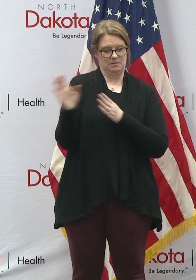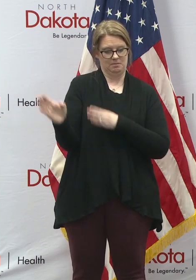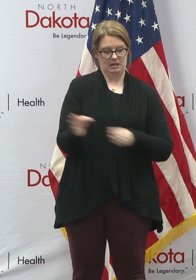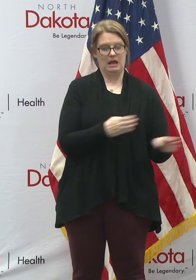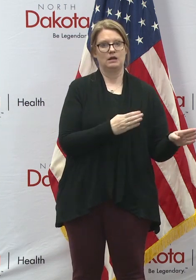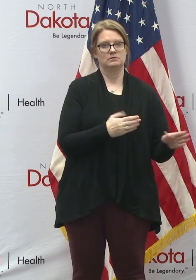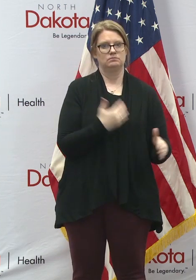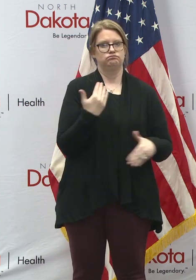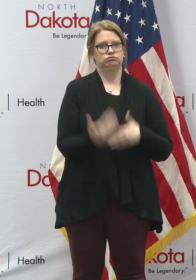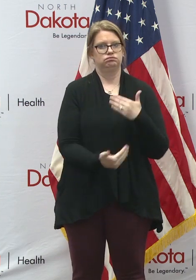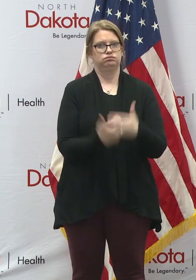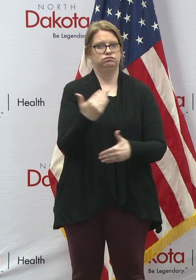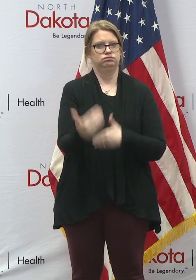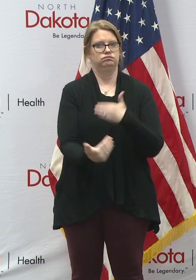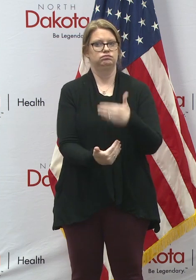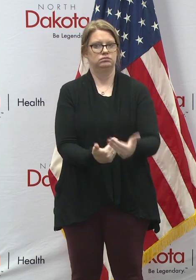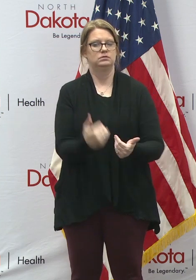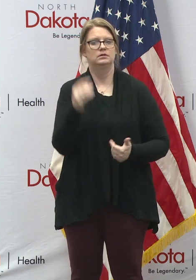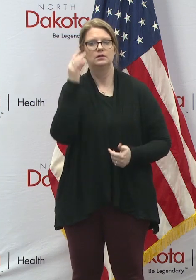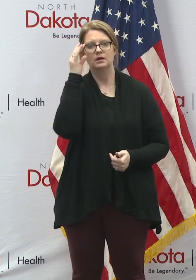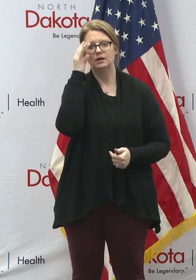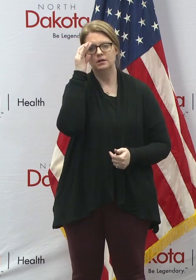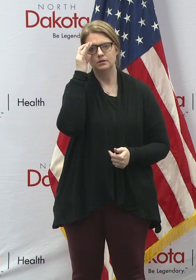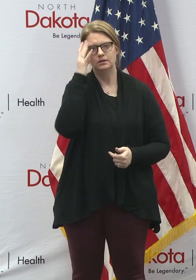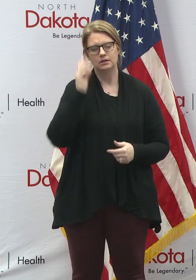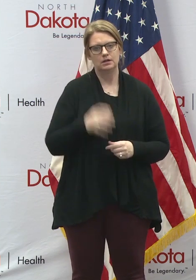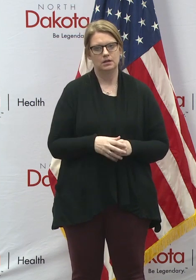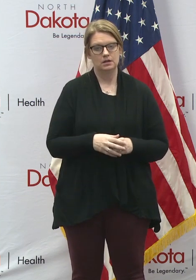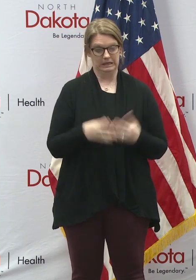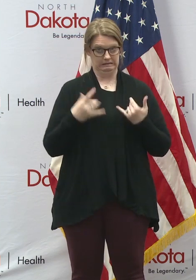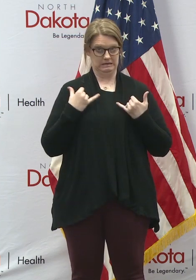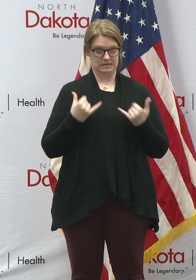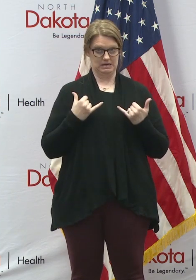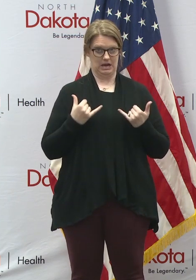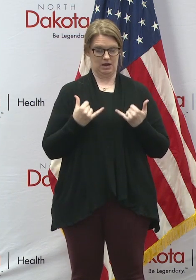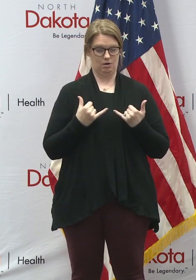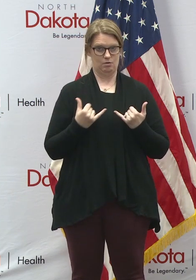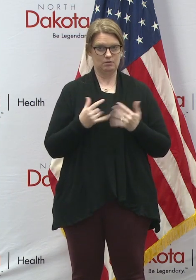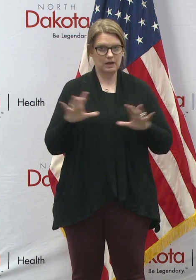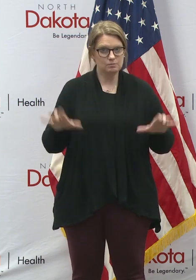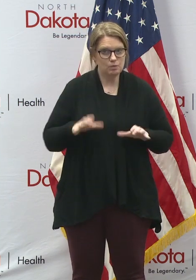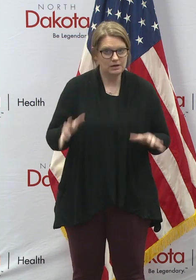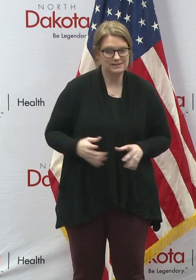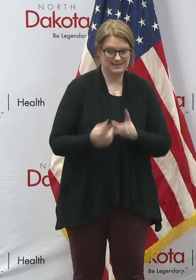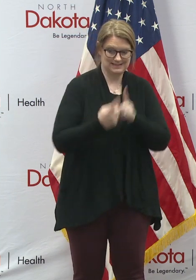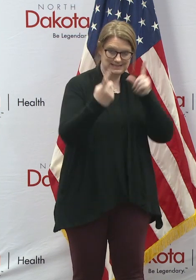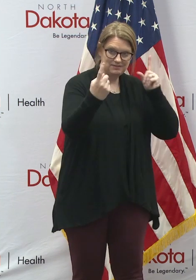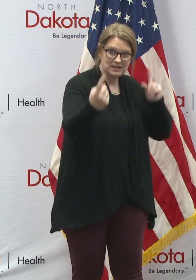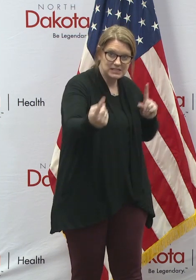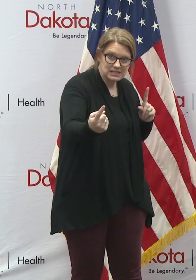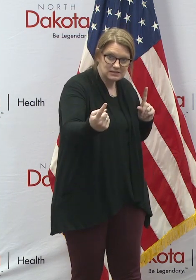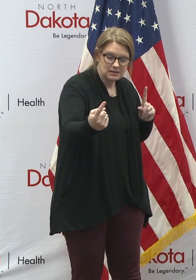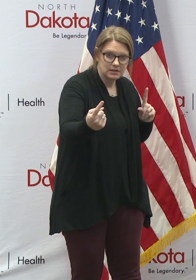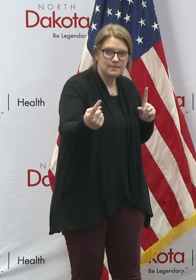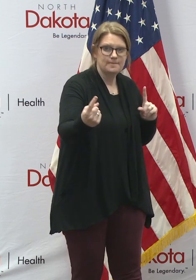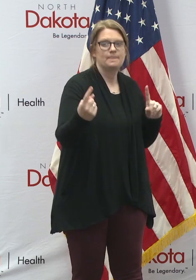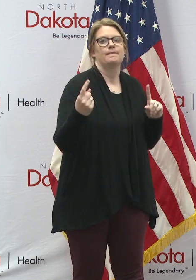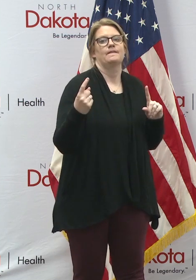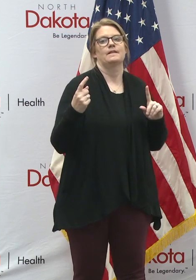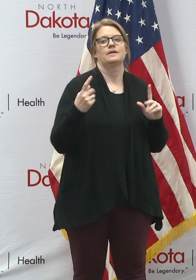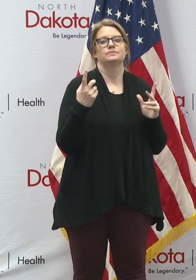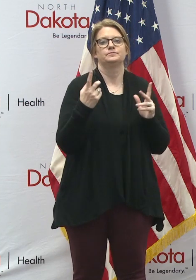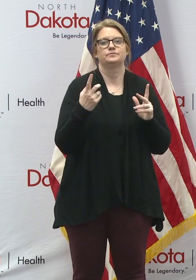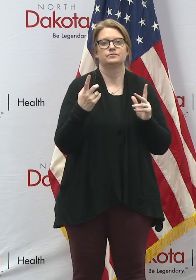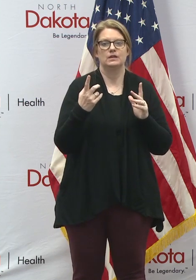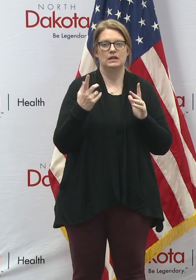moving ahead. And as we urge people right now, in terms of practicing our safe distance, to refrain from